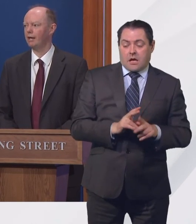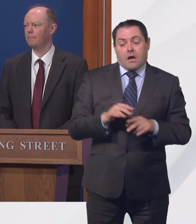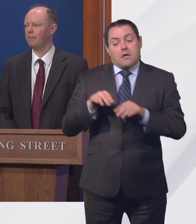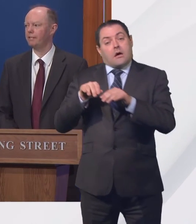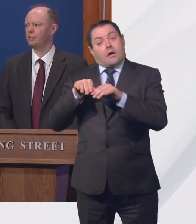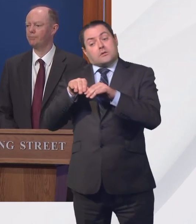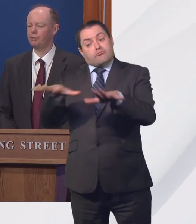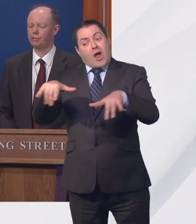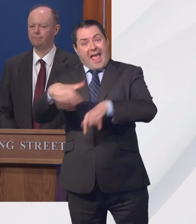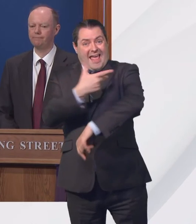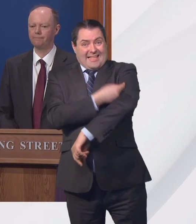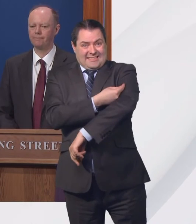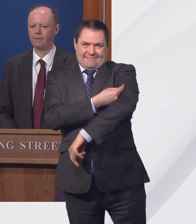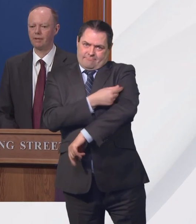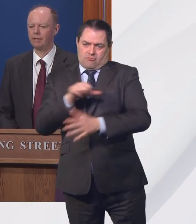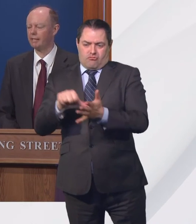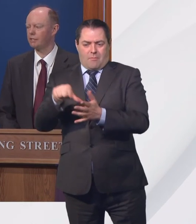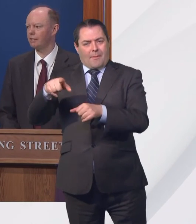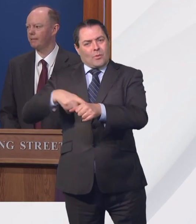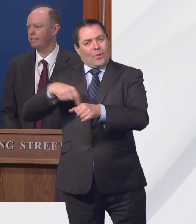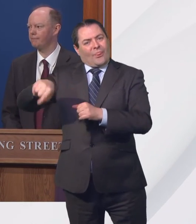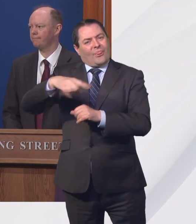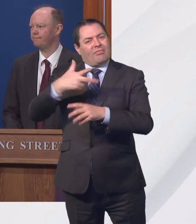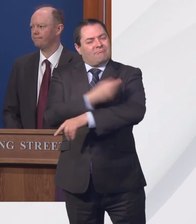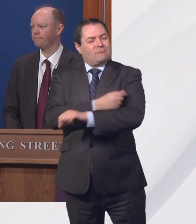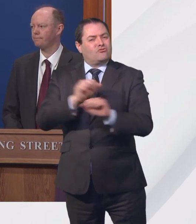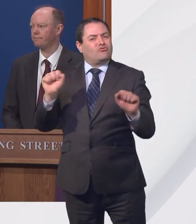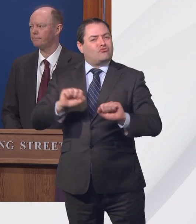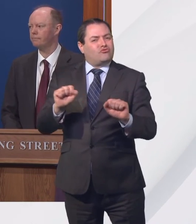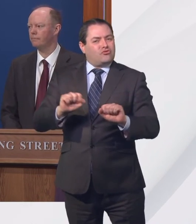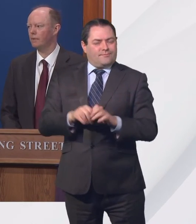distribution. Next slide, please.